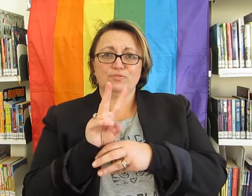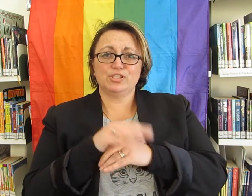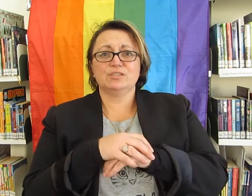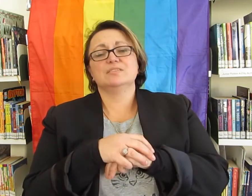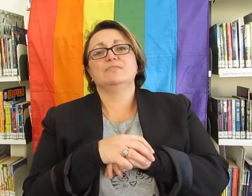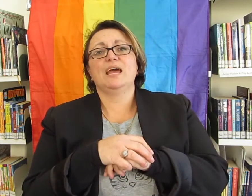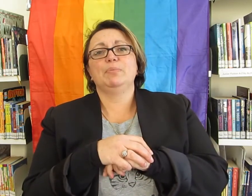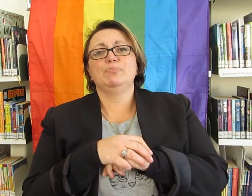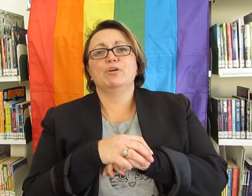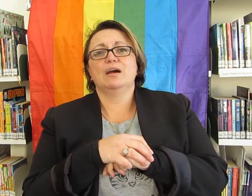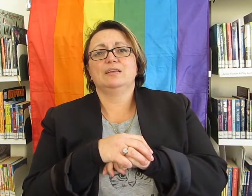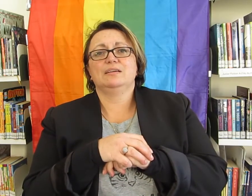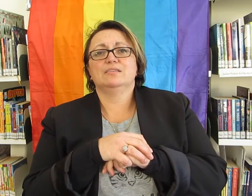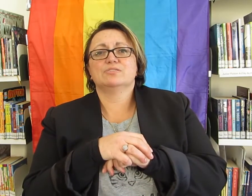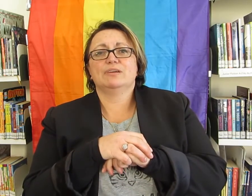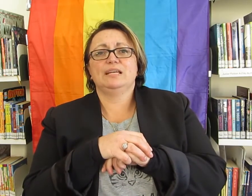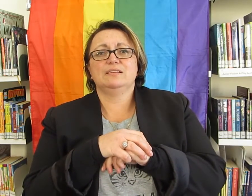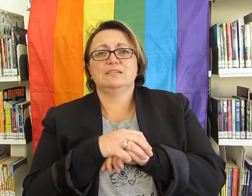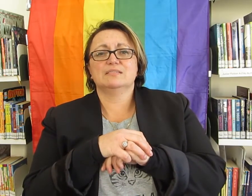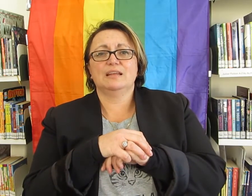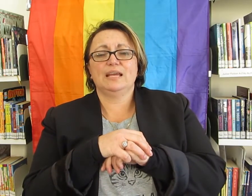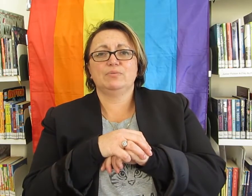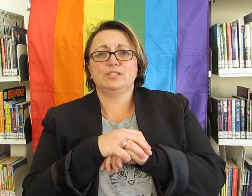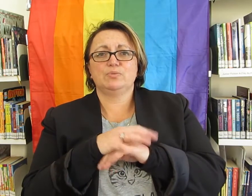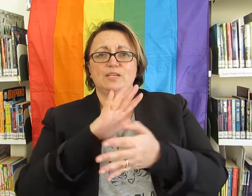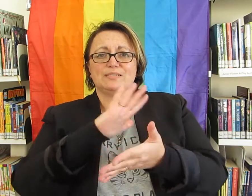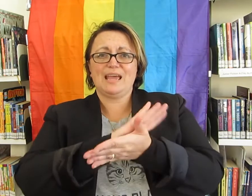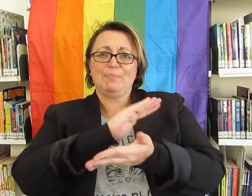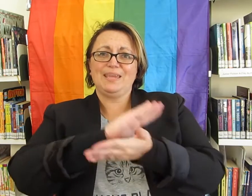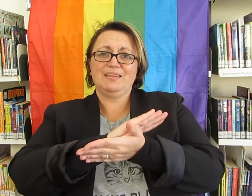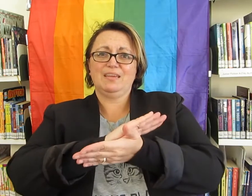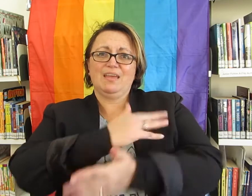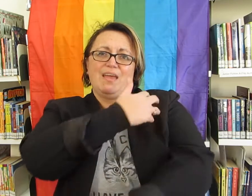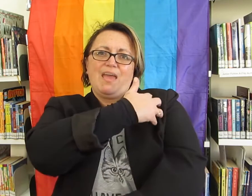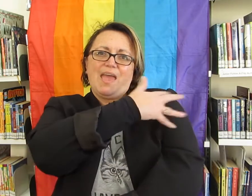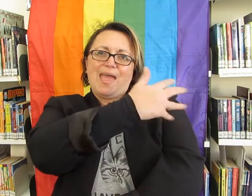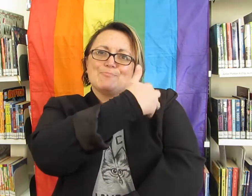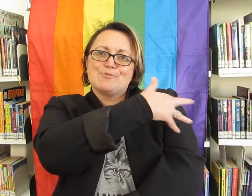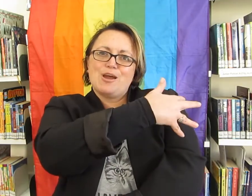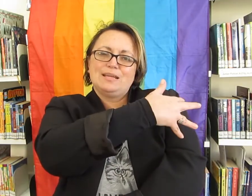versions of happy pride. In Australian sign language we use happy and pride.